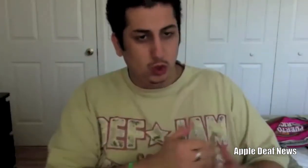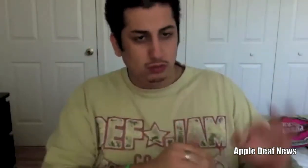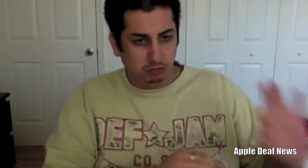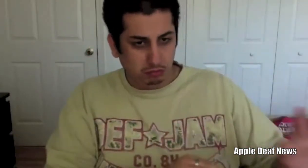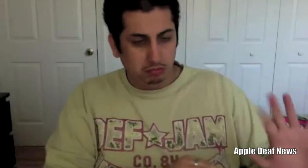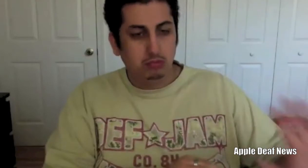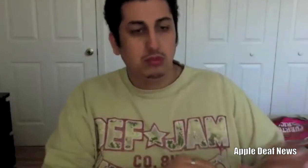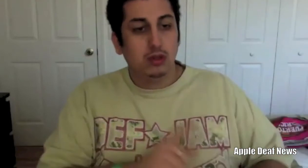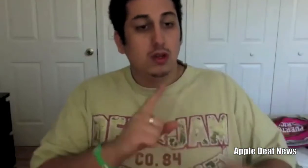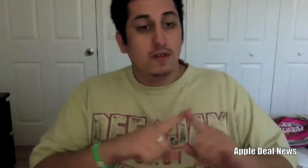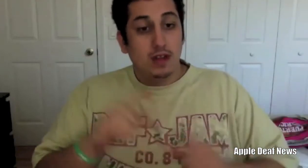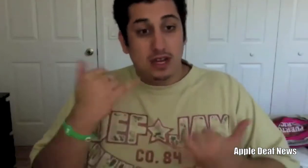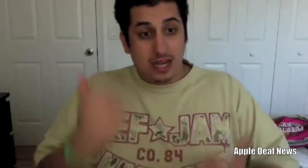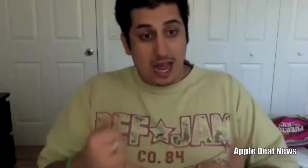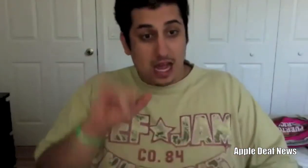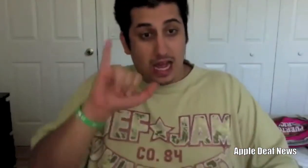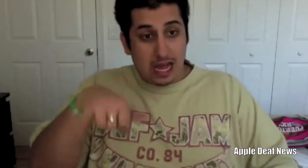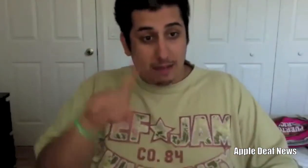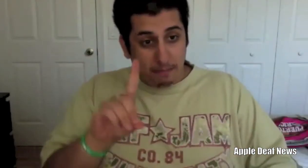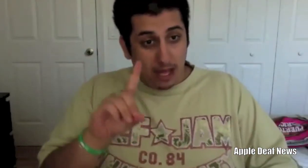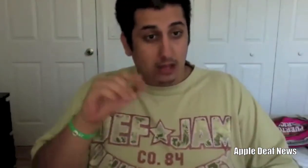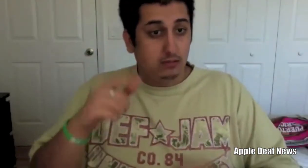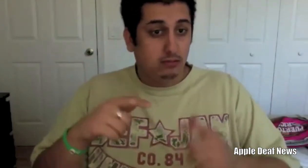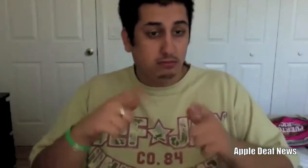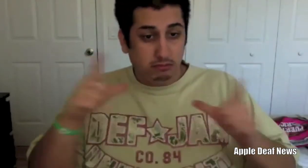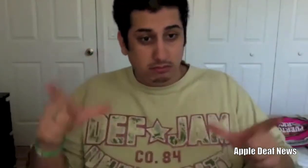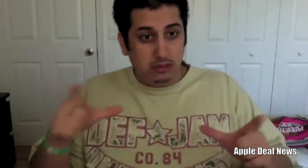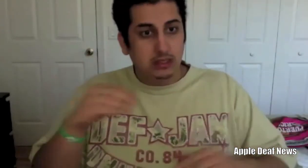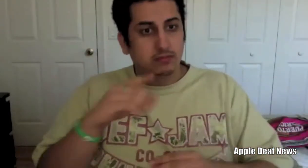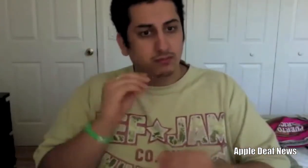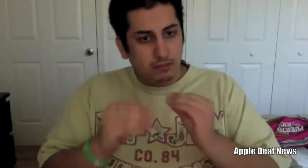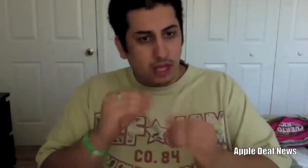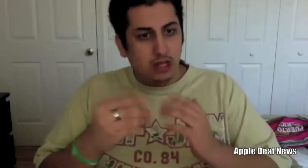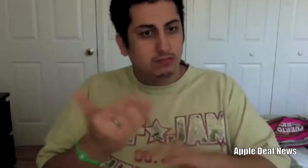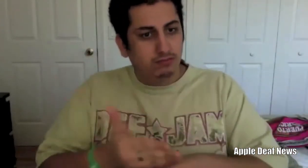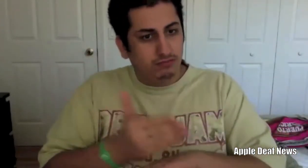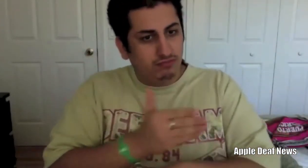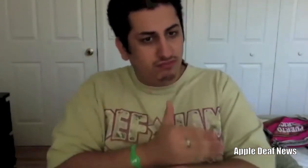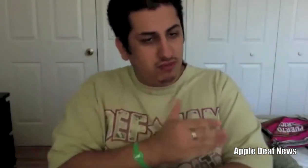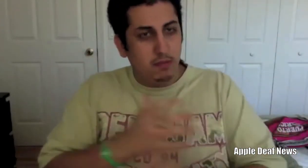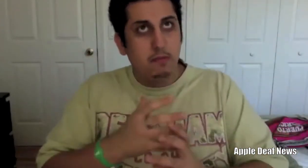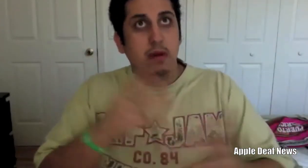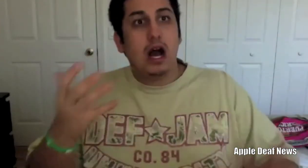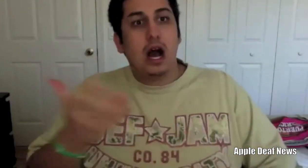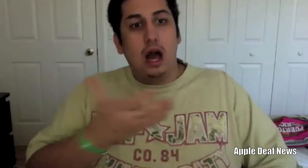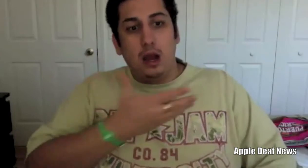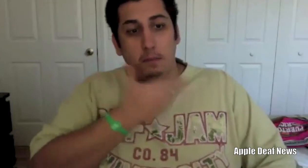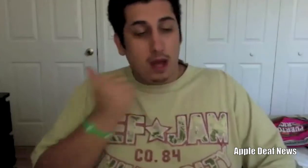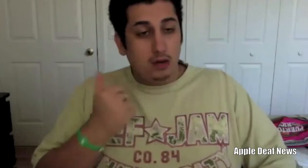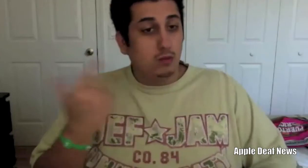Good. went, went, got down, got down, got down.